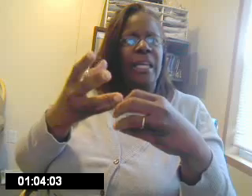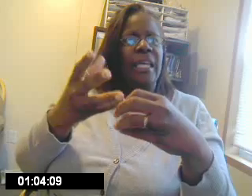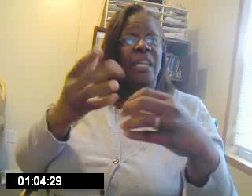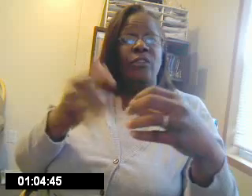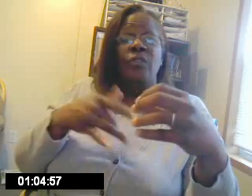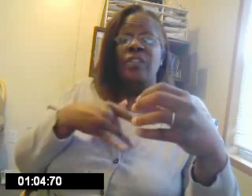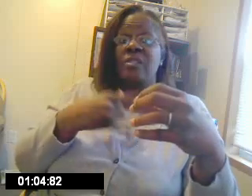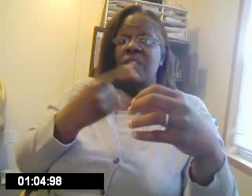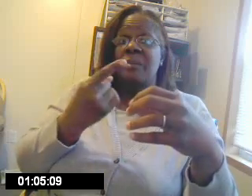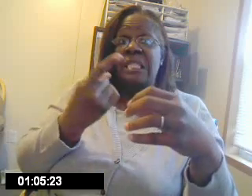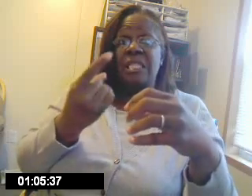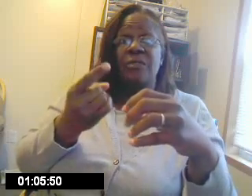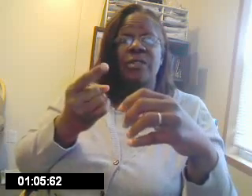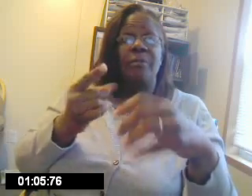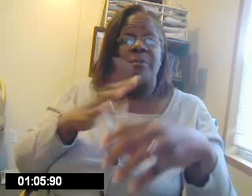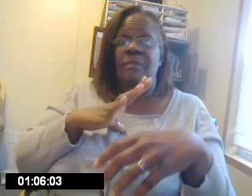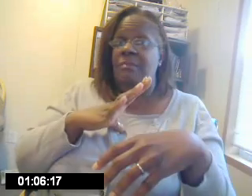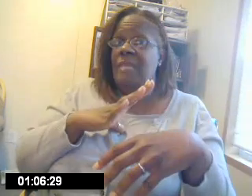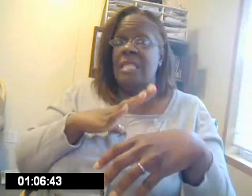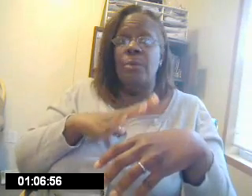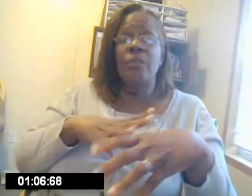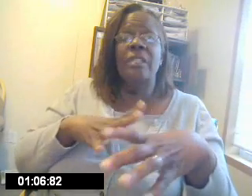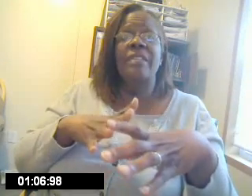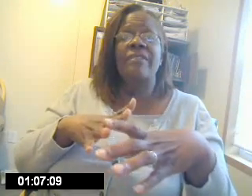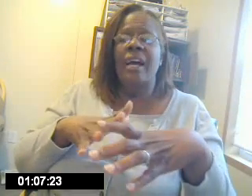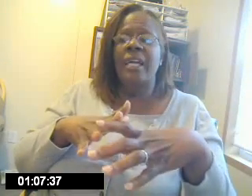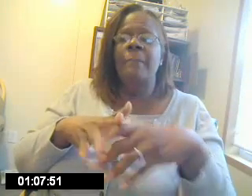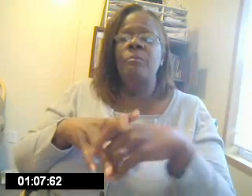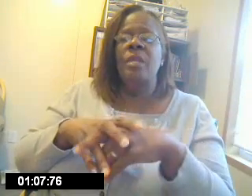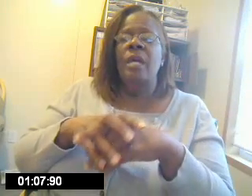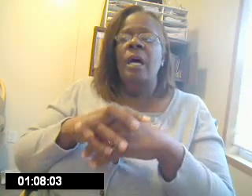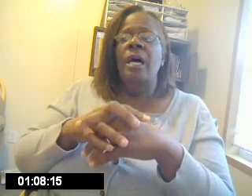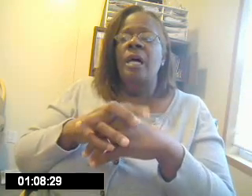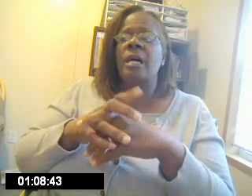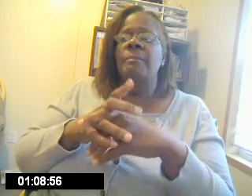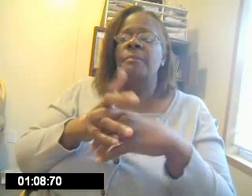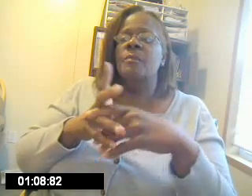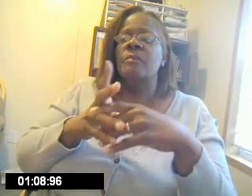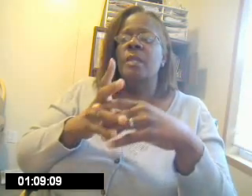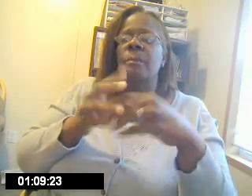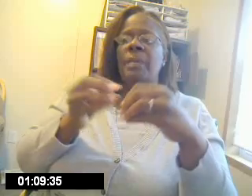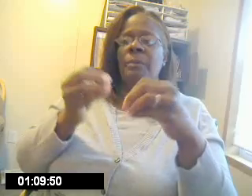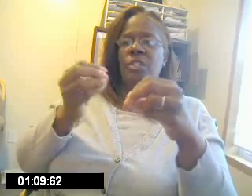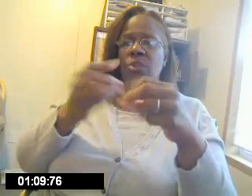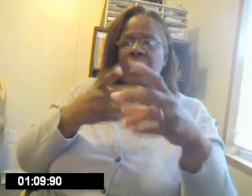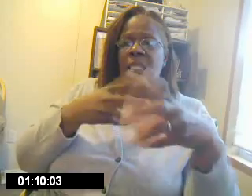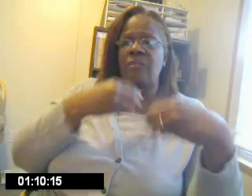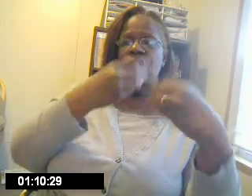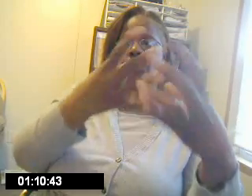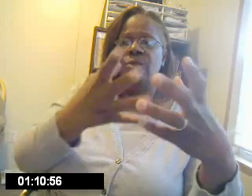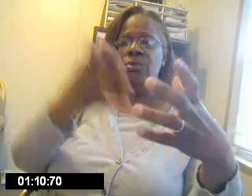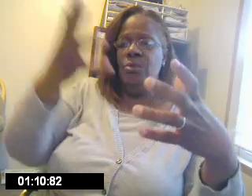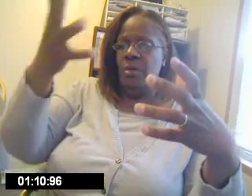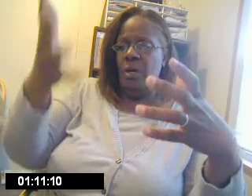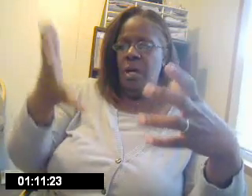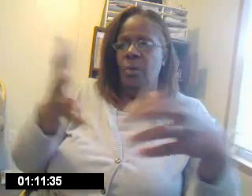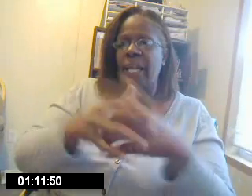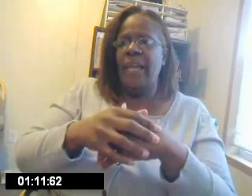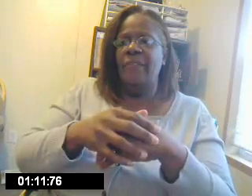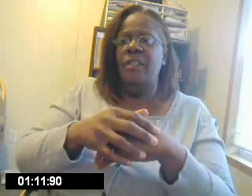if you feel something different, that's perfectly fine. But I'm just going to give to you what I have